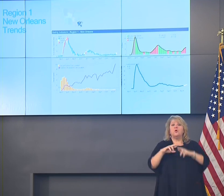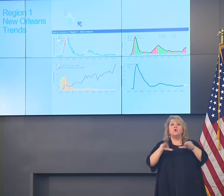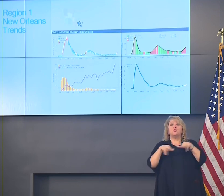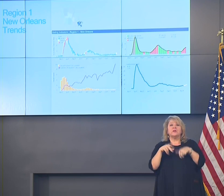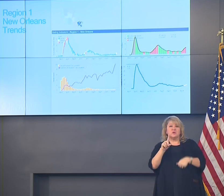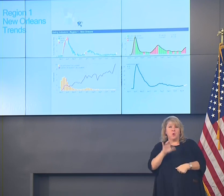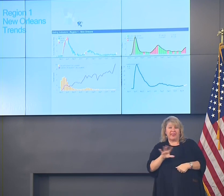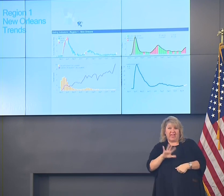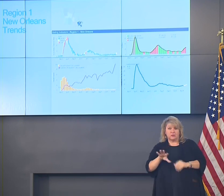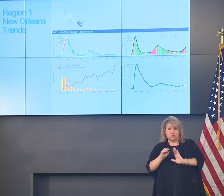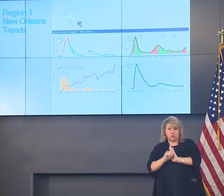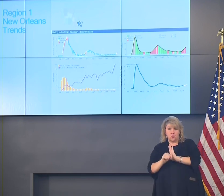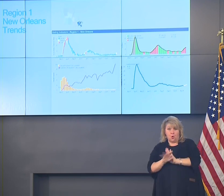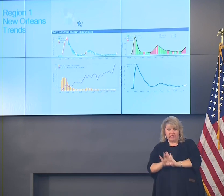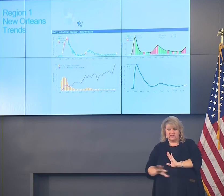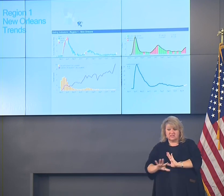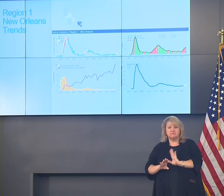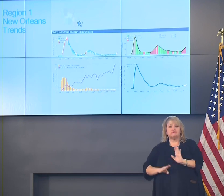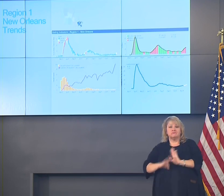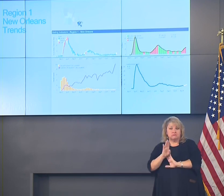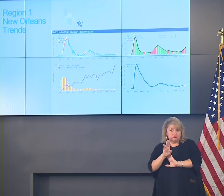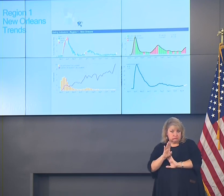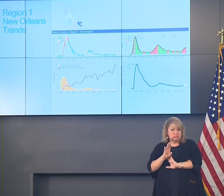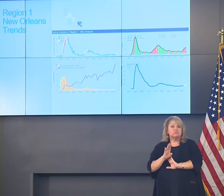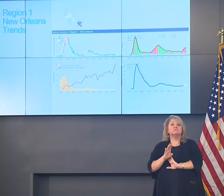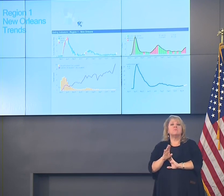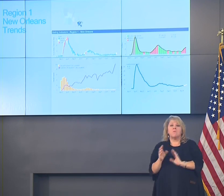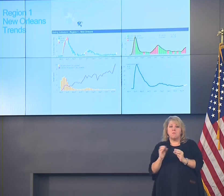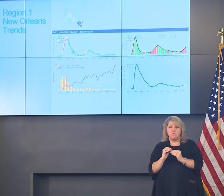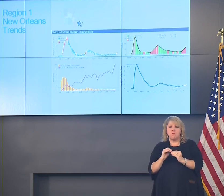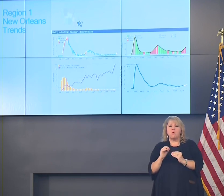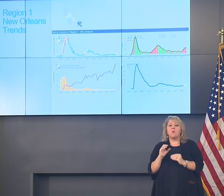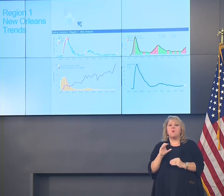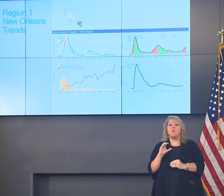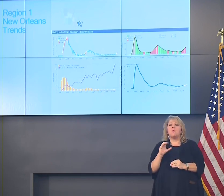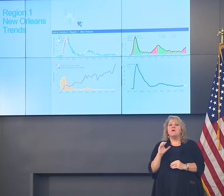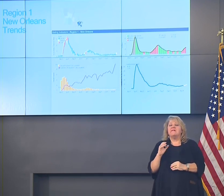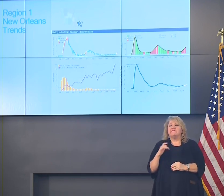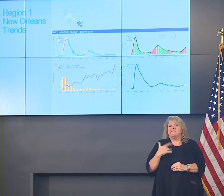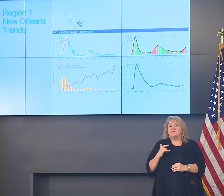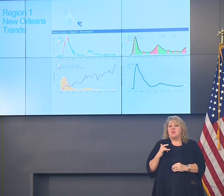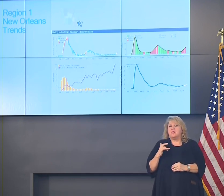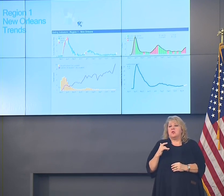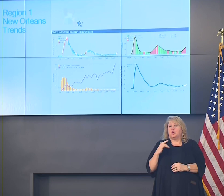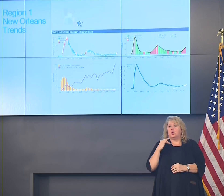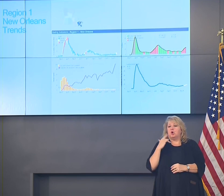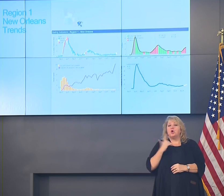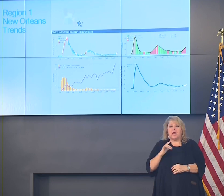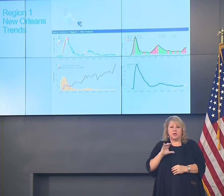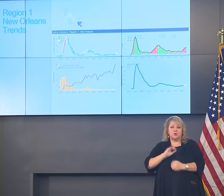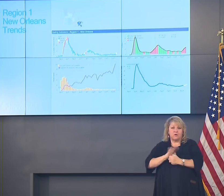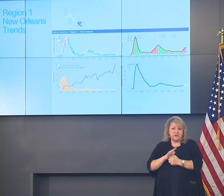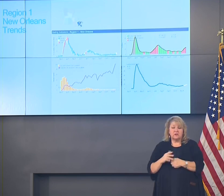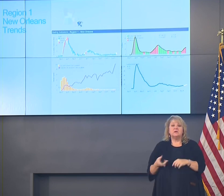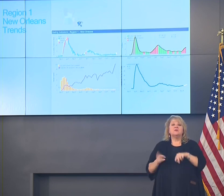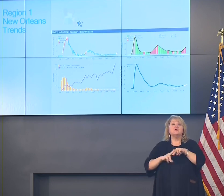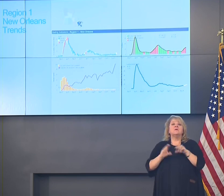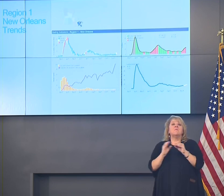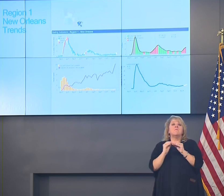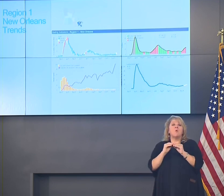is the greater New Orleans region, we see increases in COVID-like illness, we see increases in new cases, we see increases